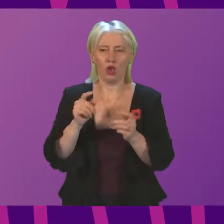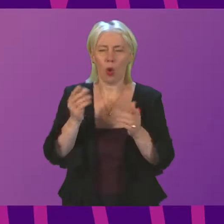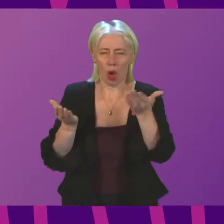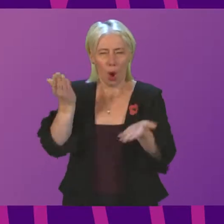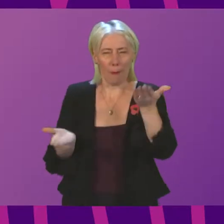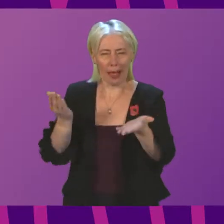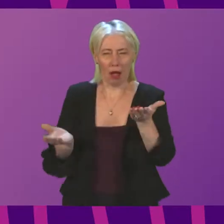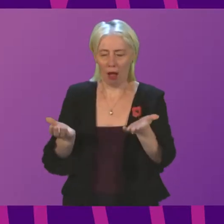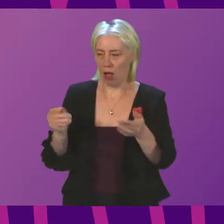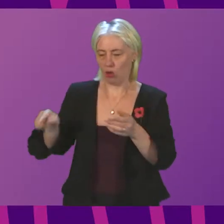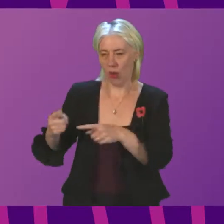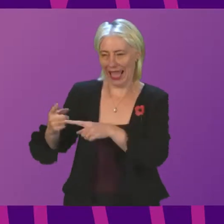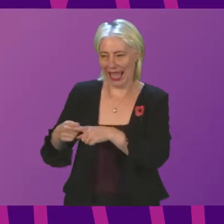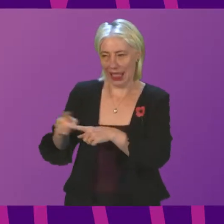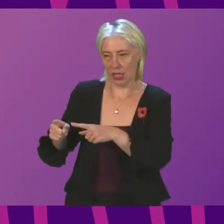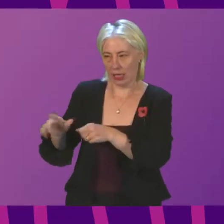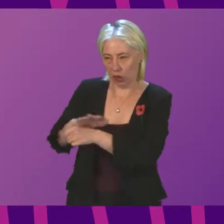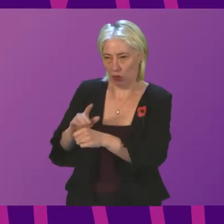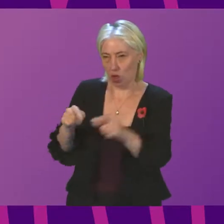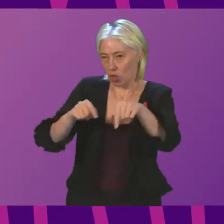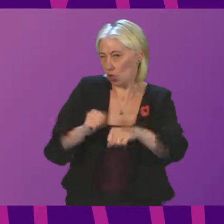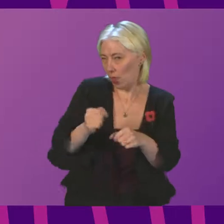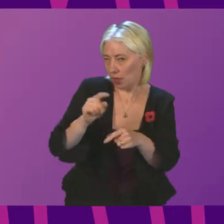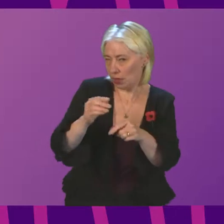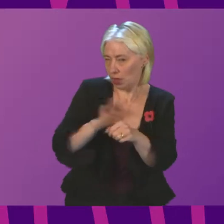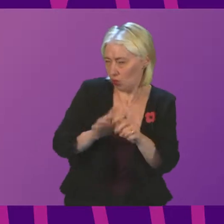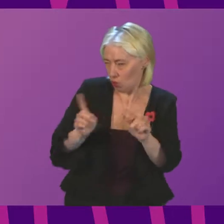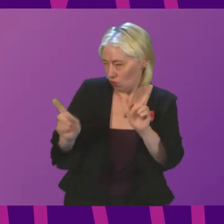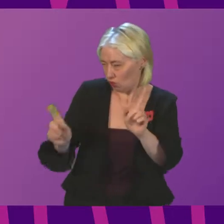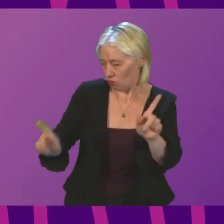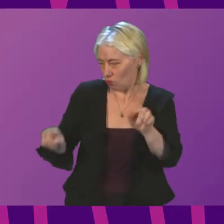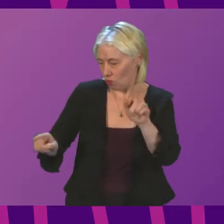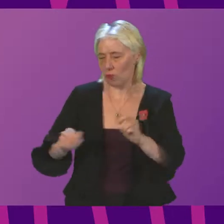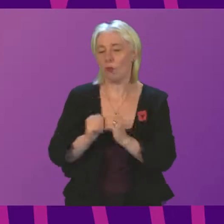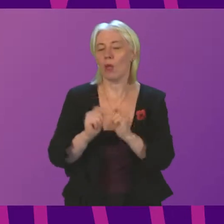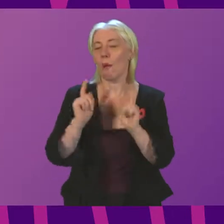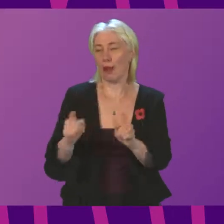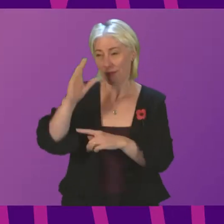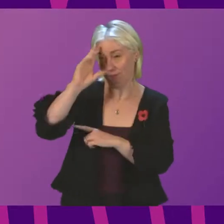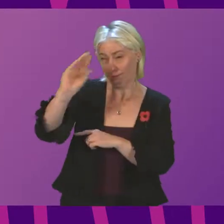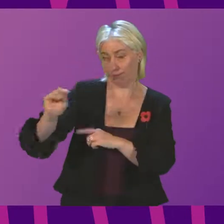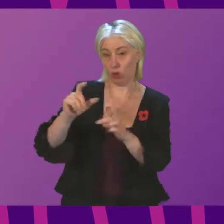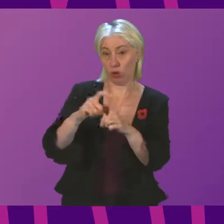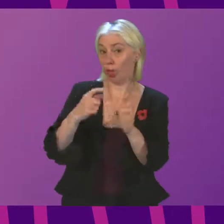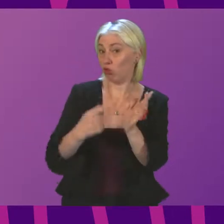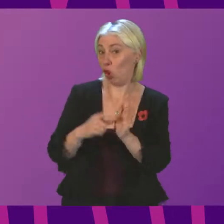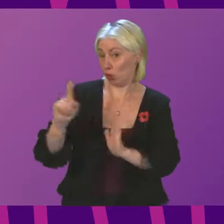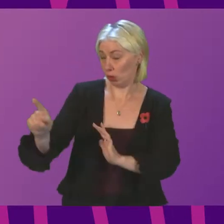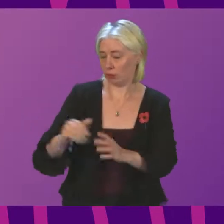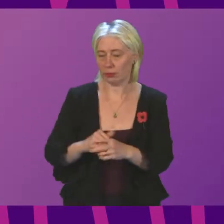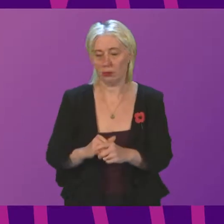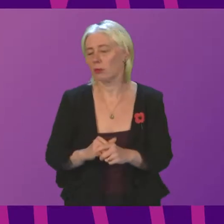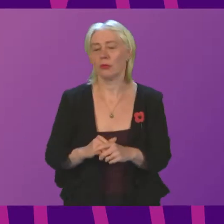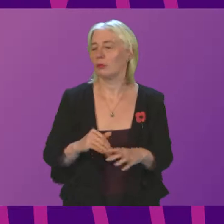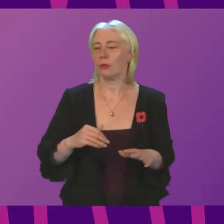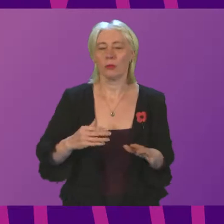that will arise out of that information. What I would say to Mr Ross is, first of all, I do not want in any way for